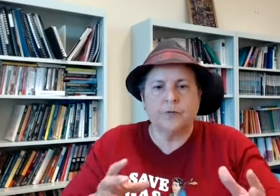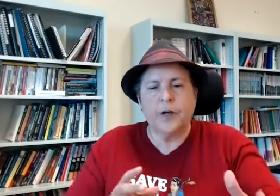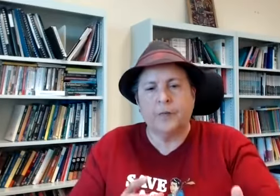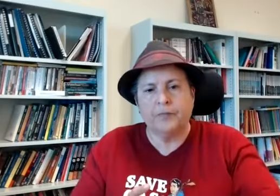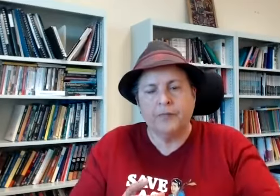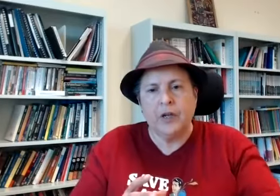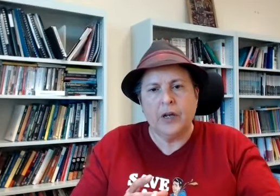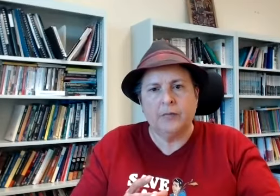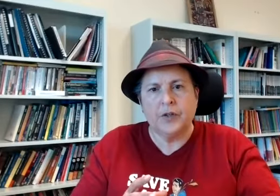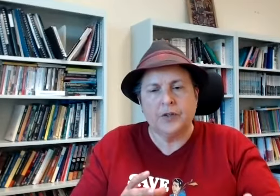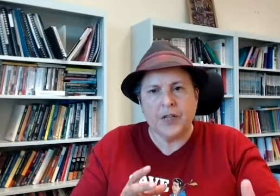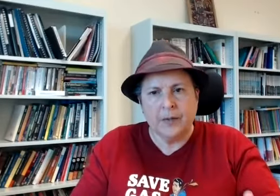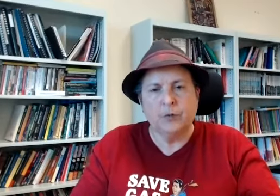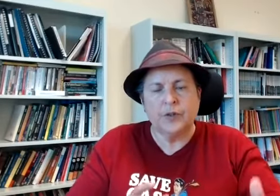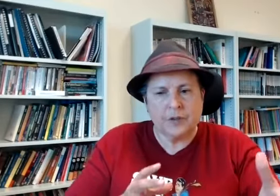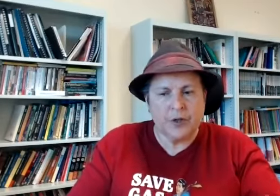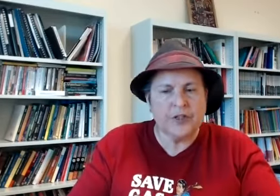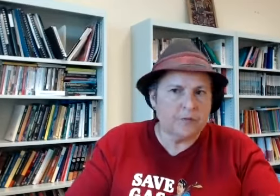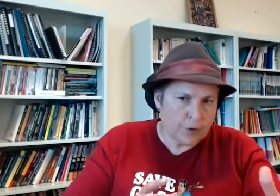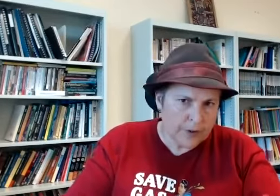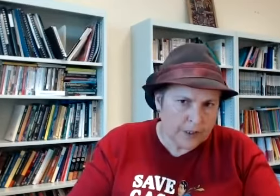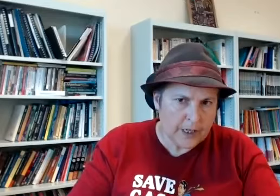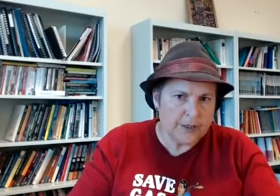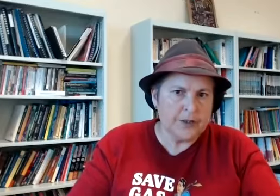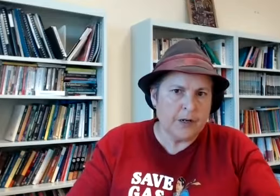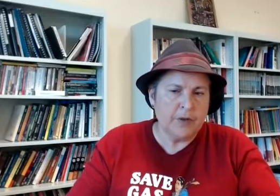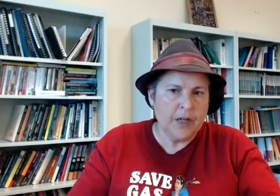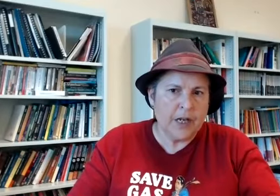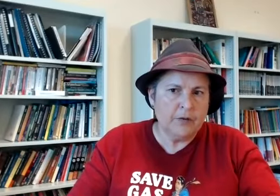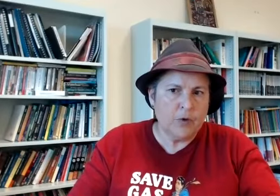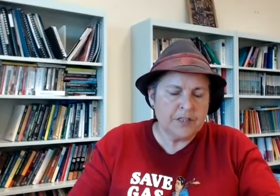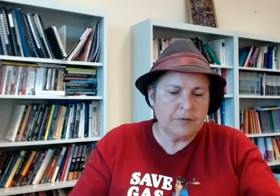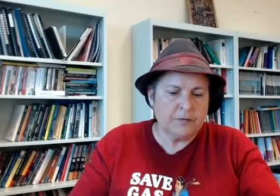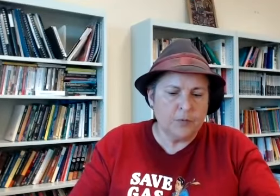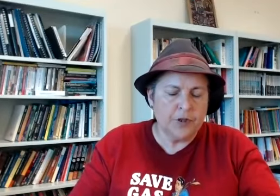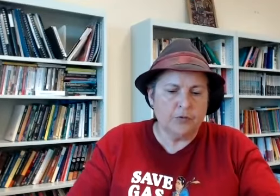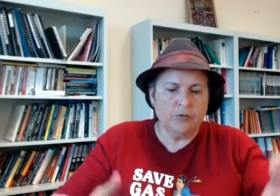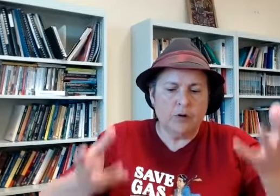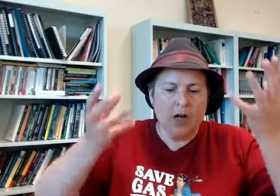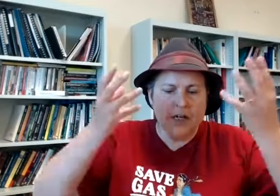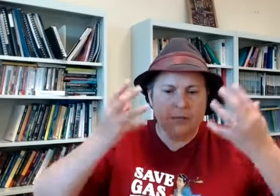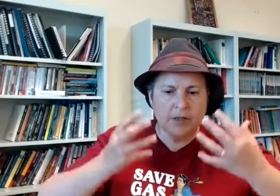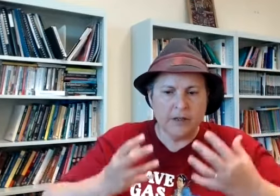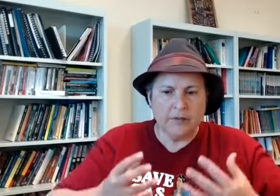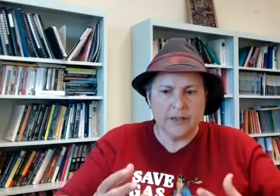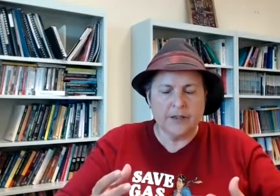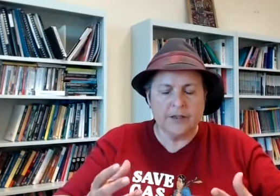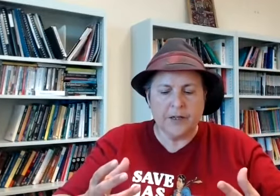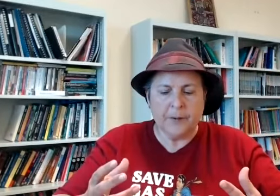um the disabled expressive body and um and as a performer you're right in the middle of that and um